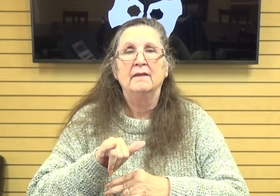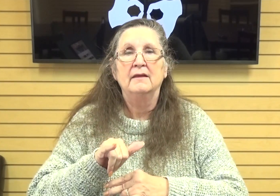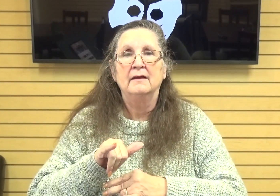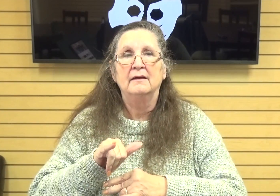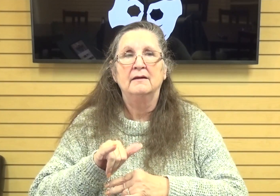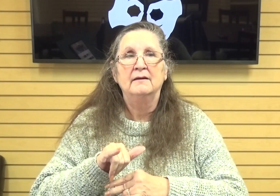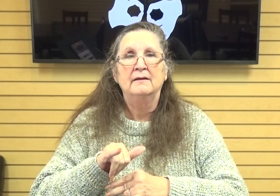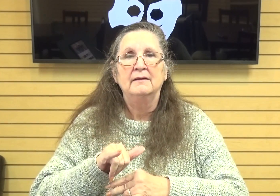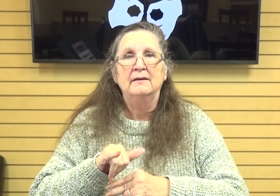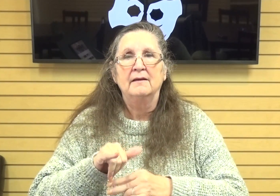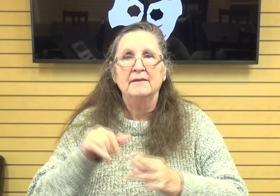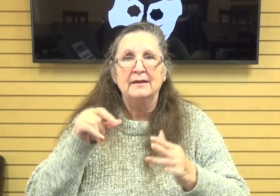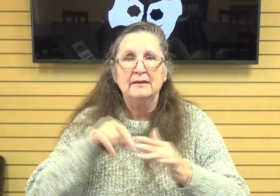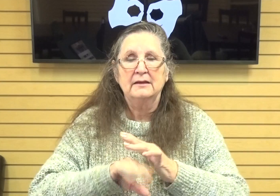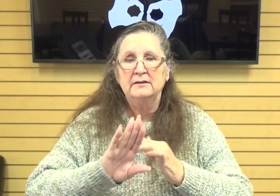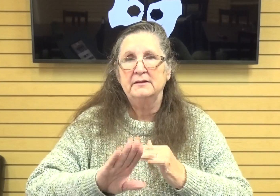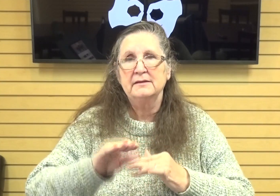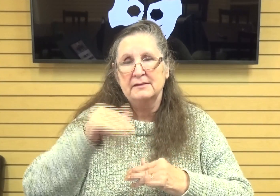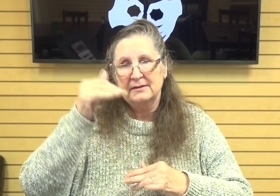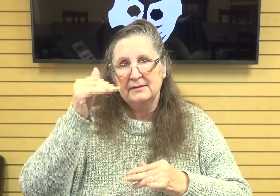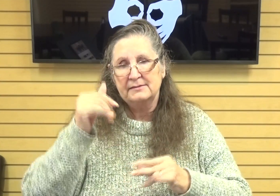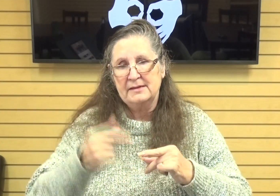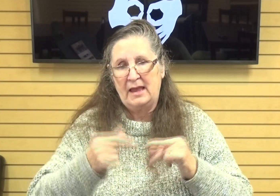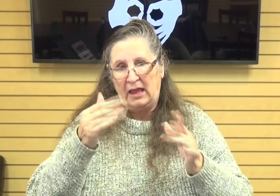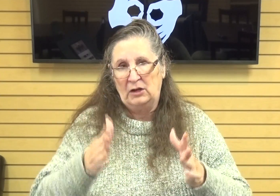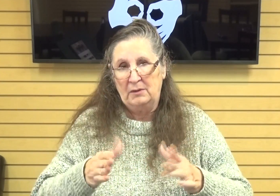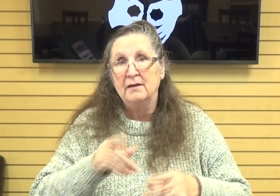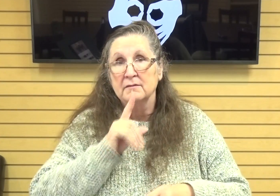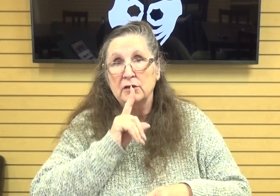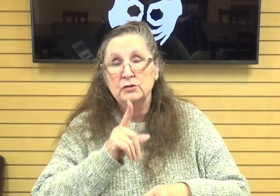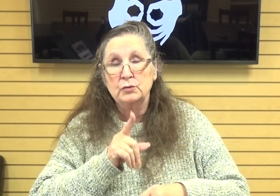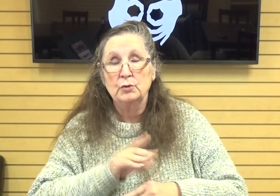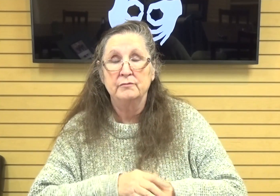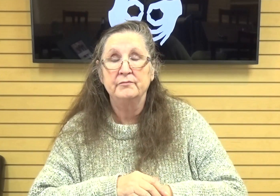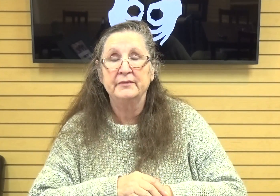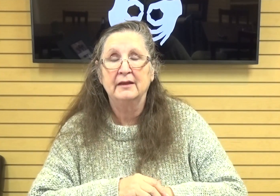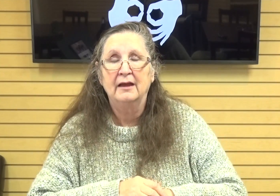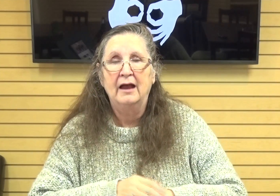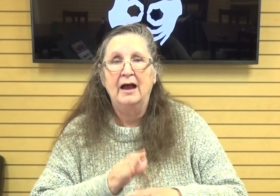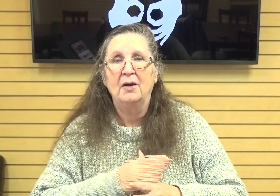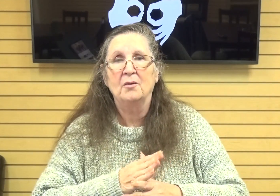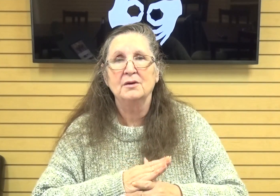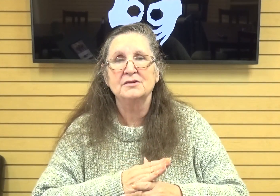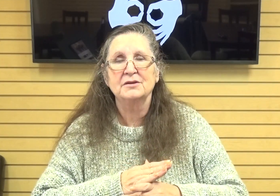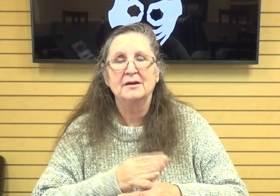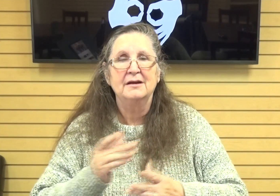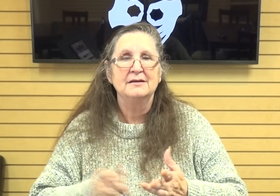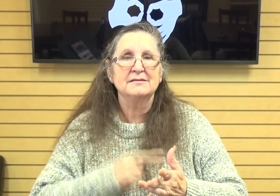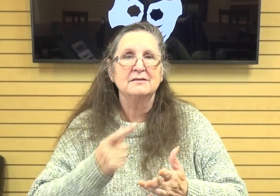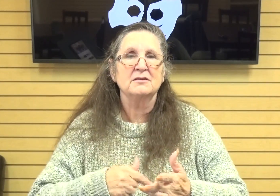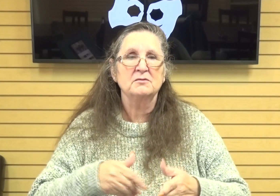enemy down to size and isn't that the truth as i was just kind of sharing sometimes we let the um